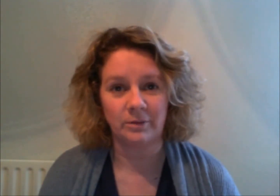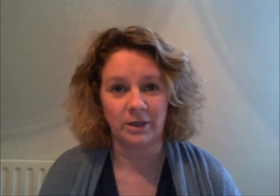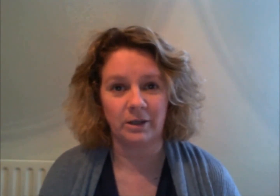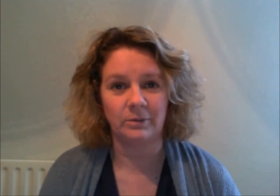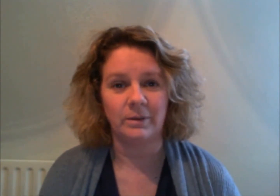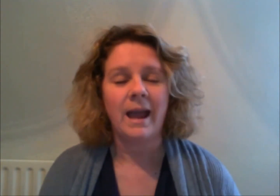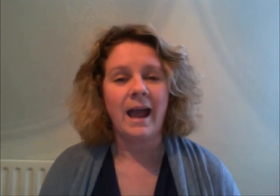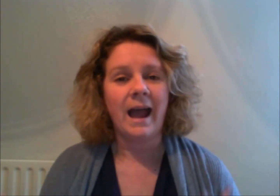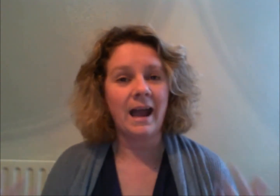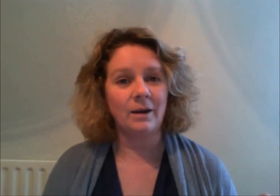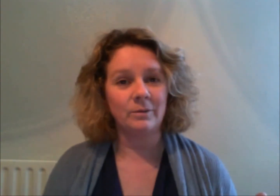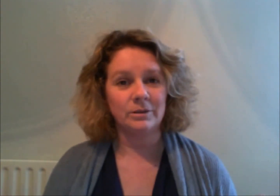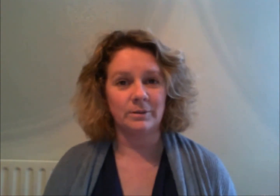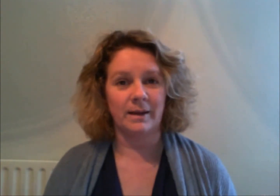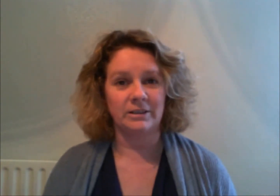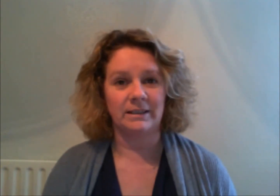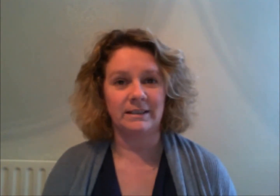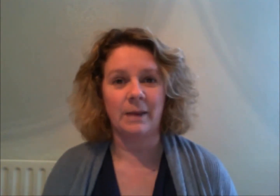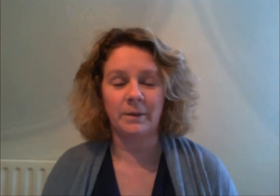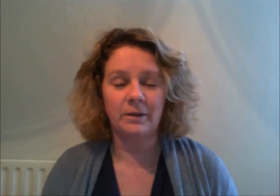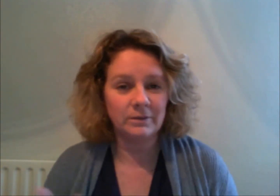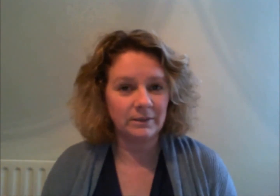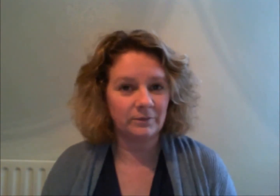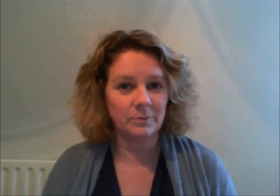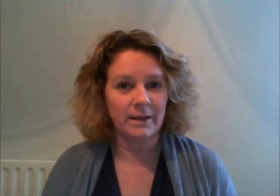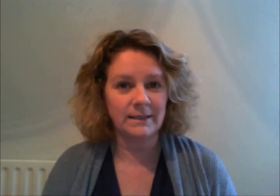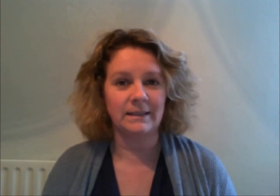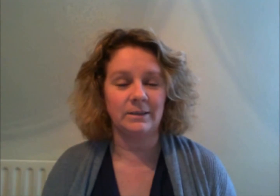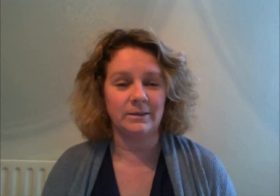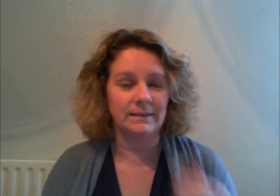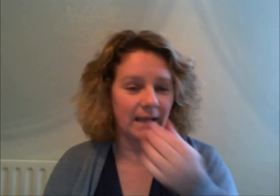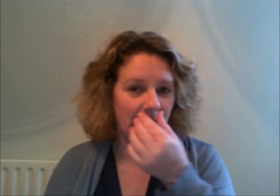you how to actually tap and all the different ways that you can tap